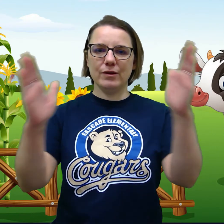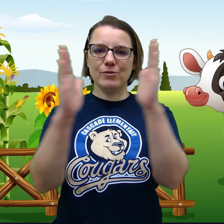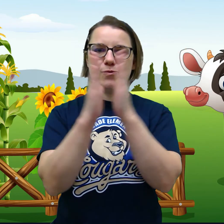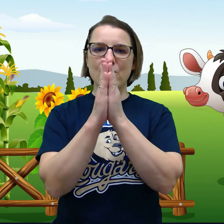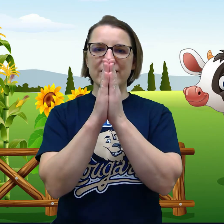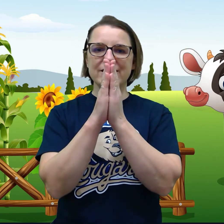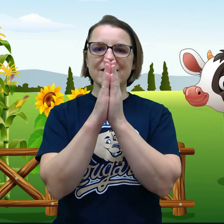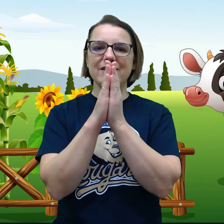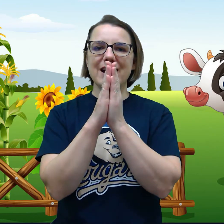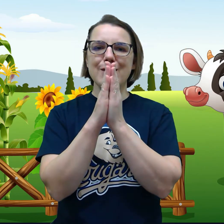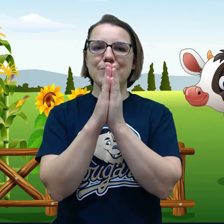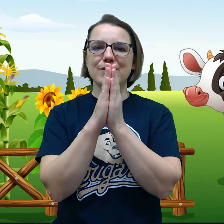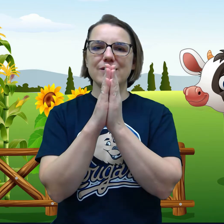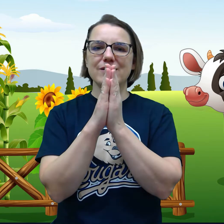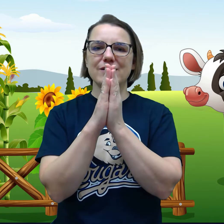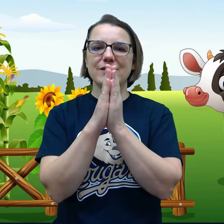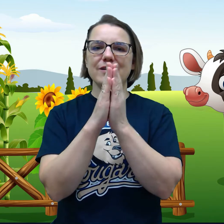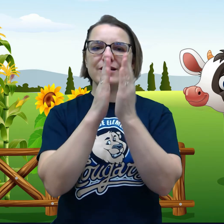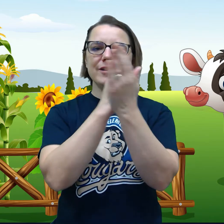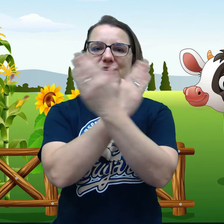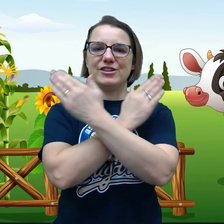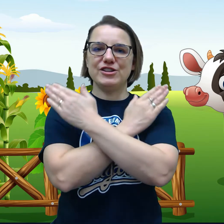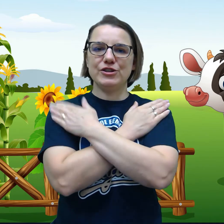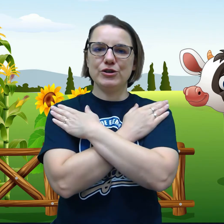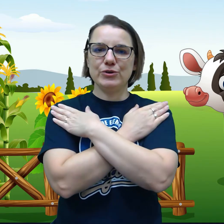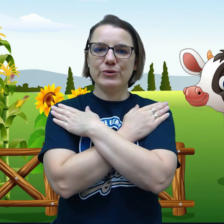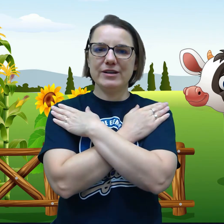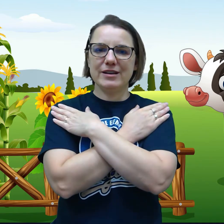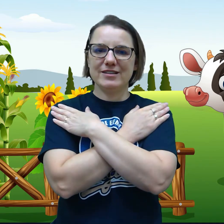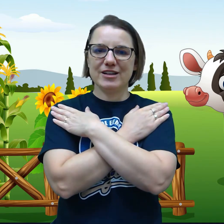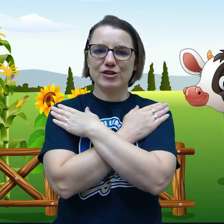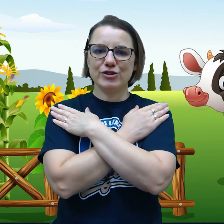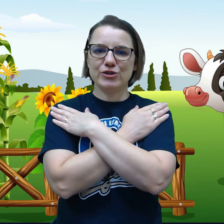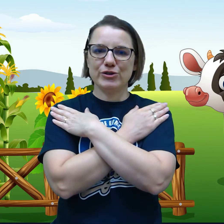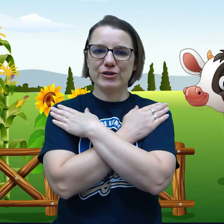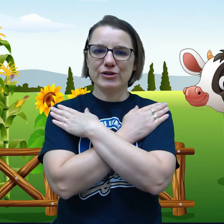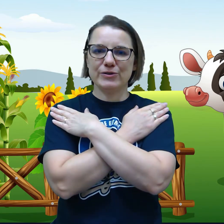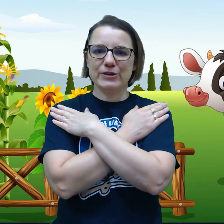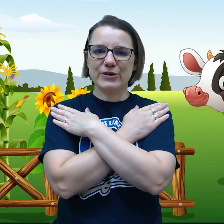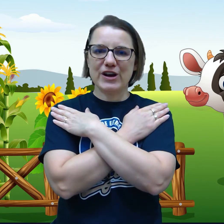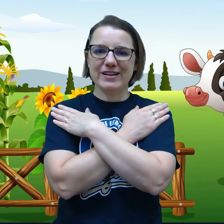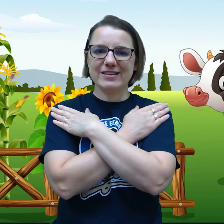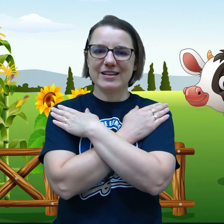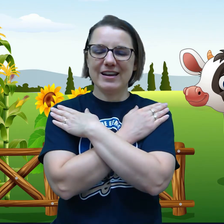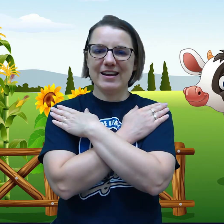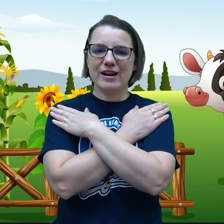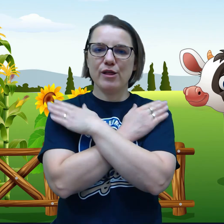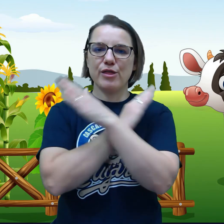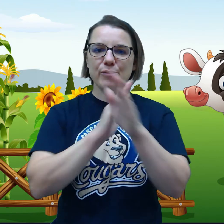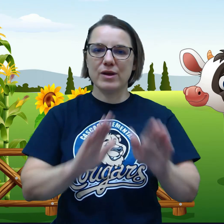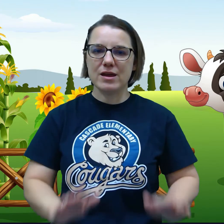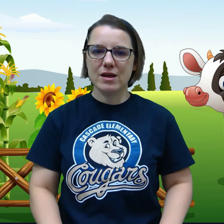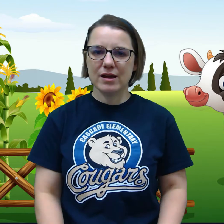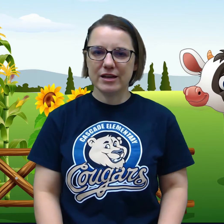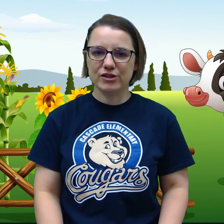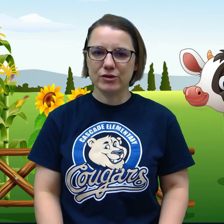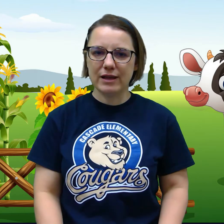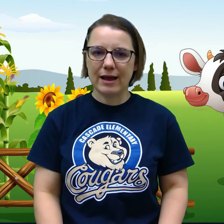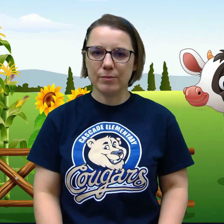One is a clap. Two is touch your shoulders, crisscross. Three is your lap.